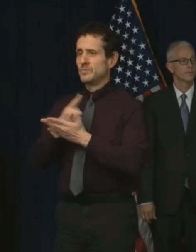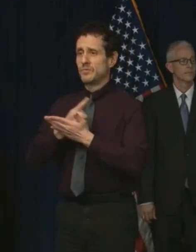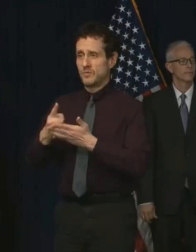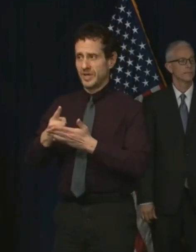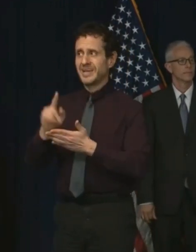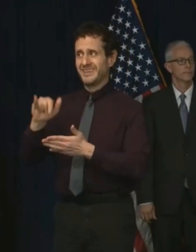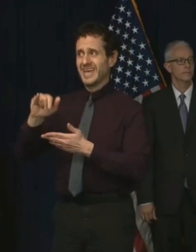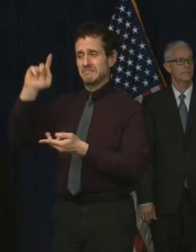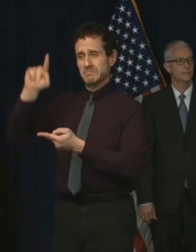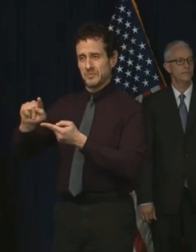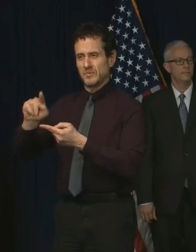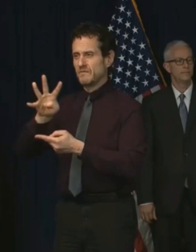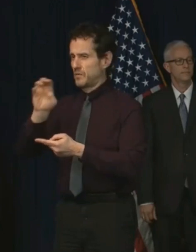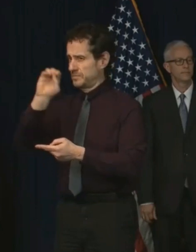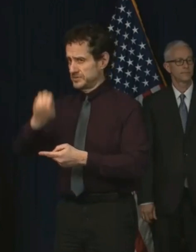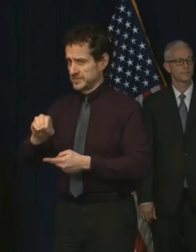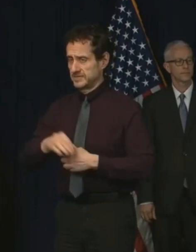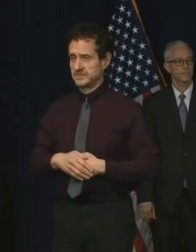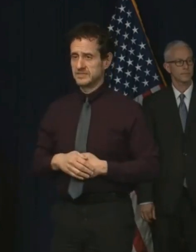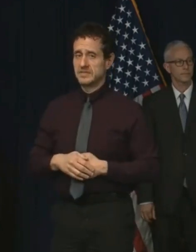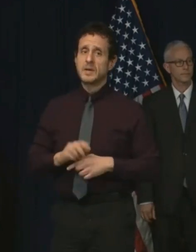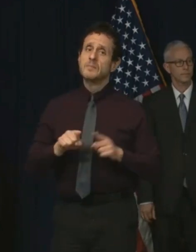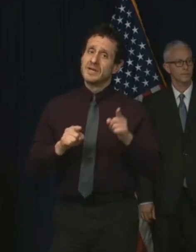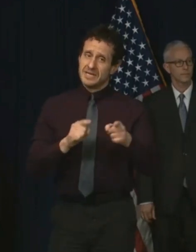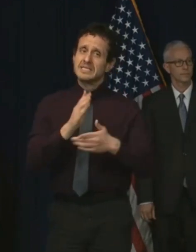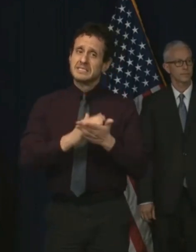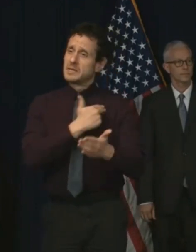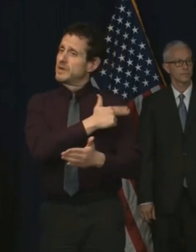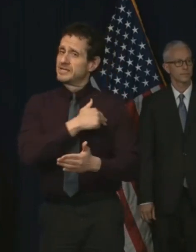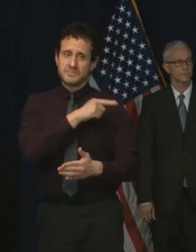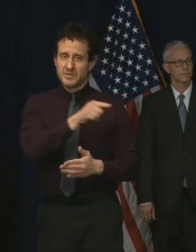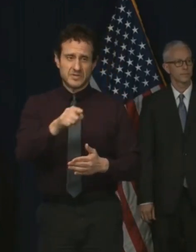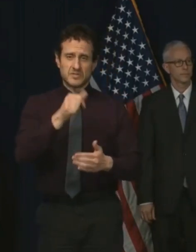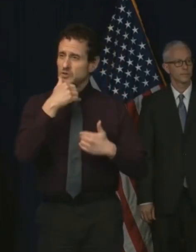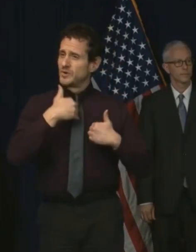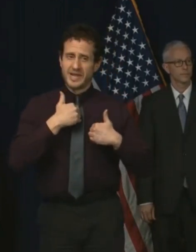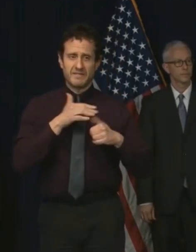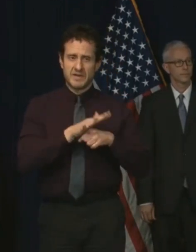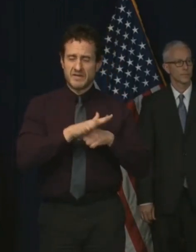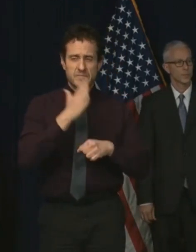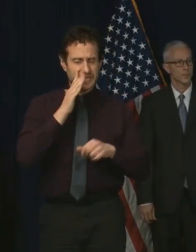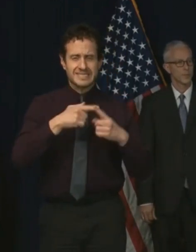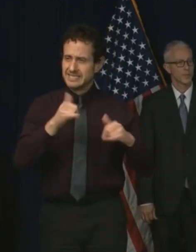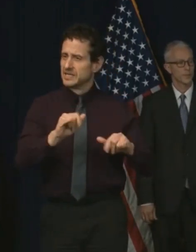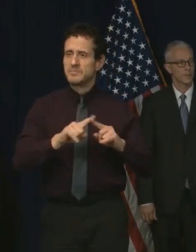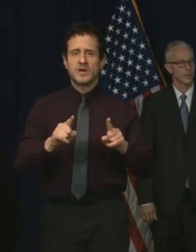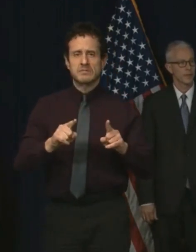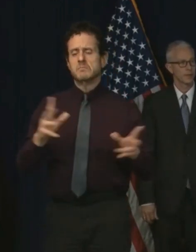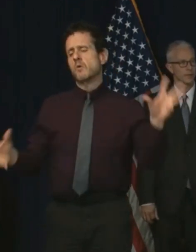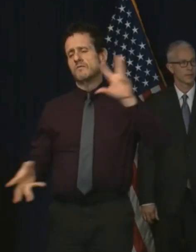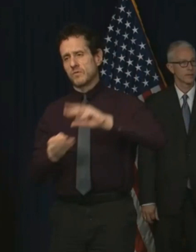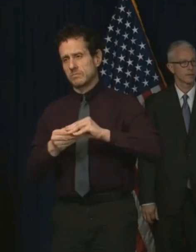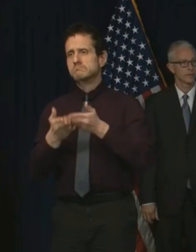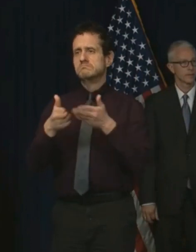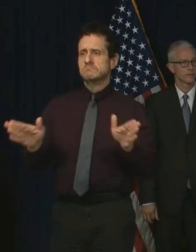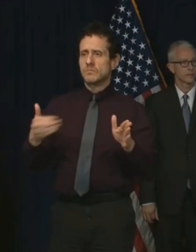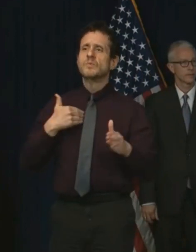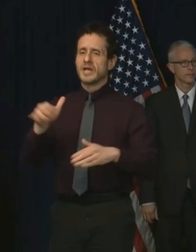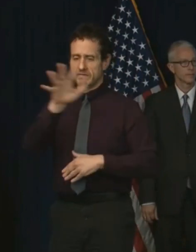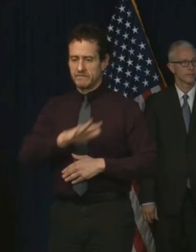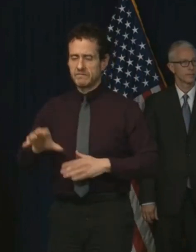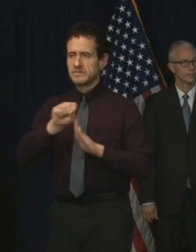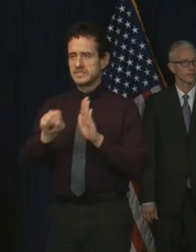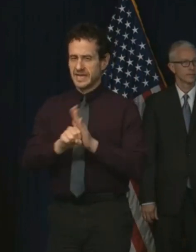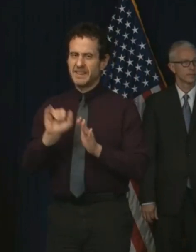That doesn't mean that every hospital has that availability, but collectively, that's what we have across the state.